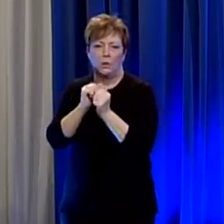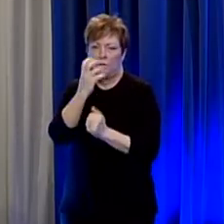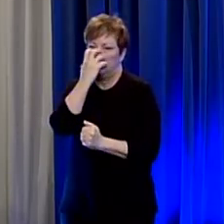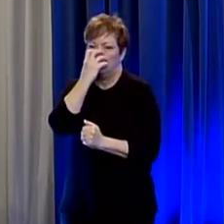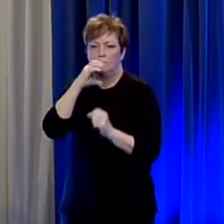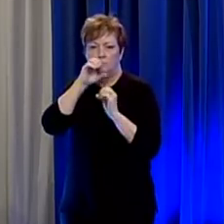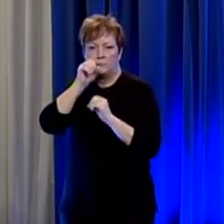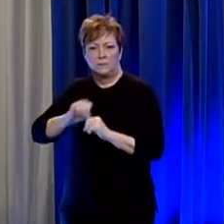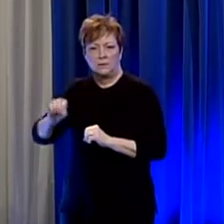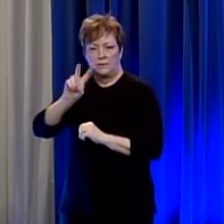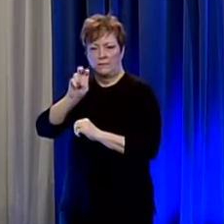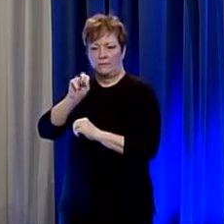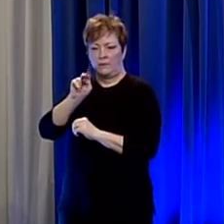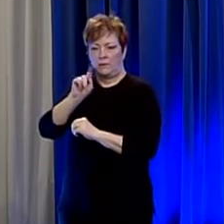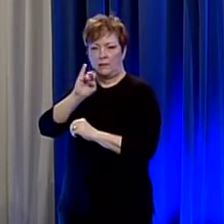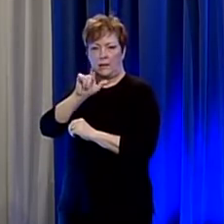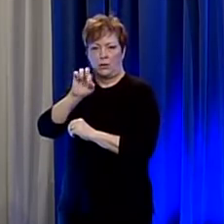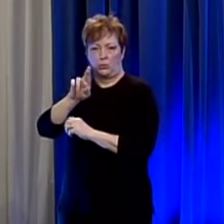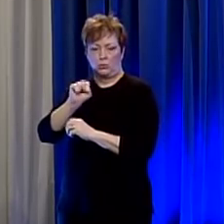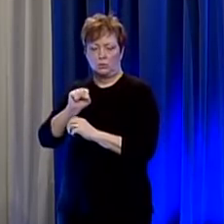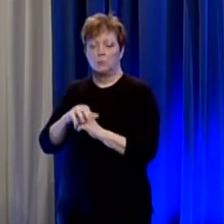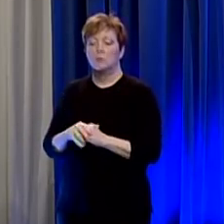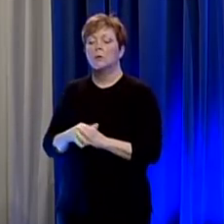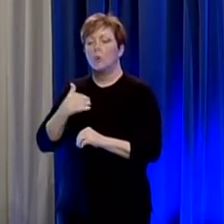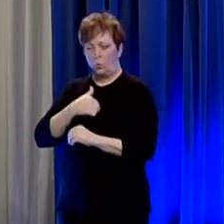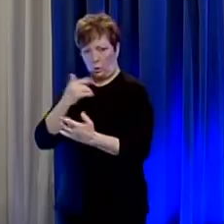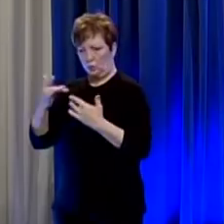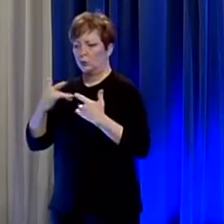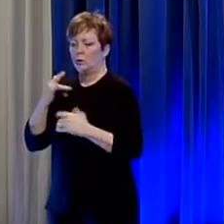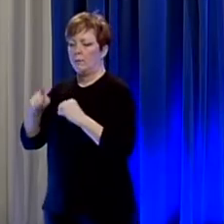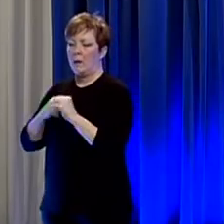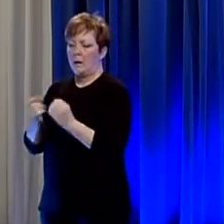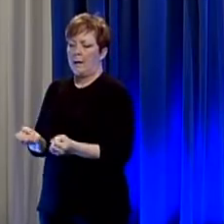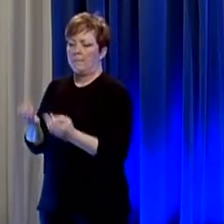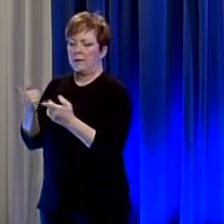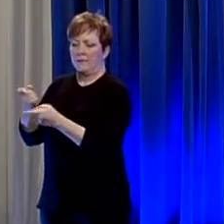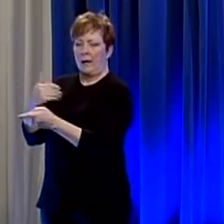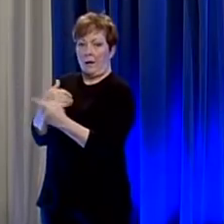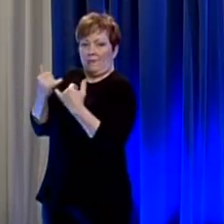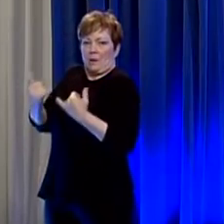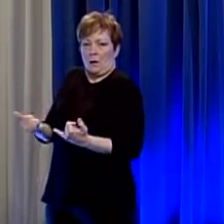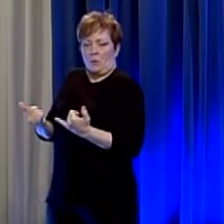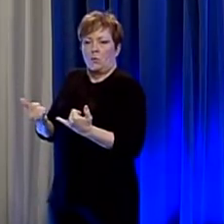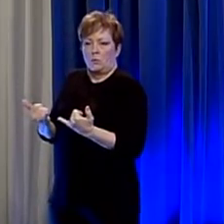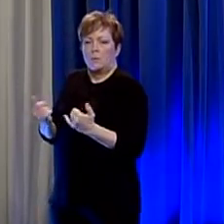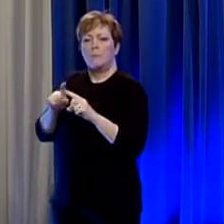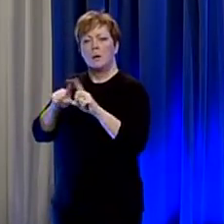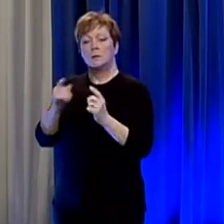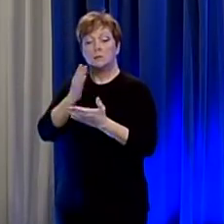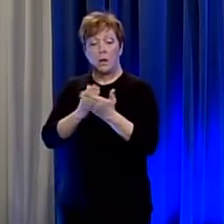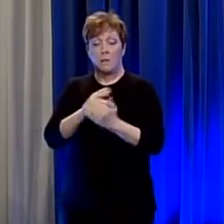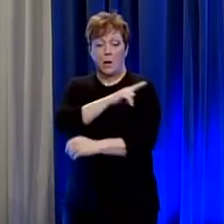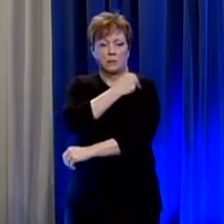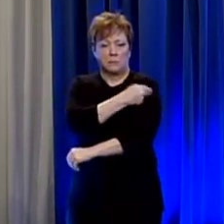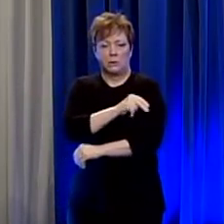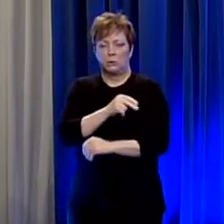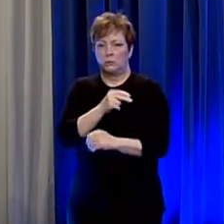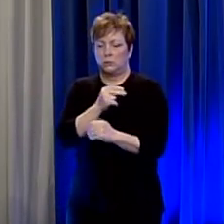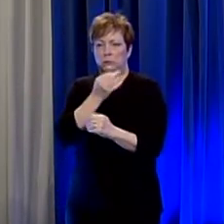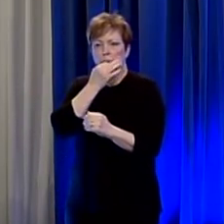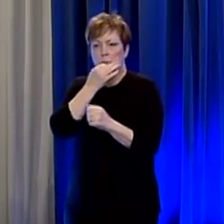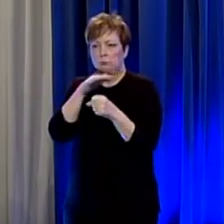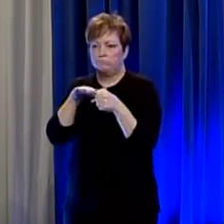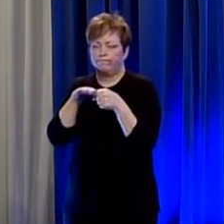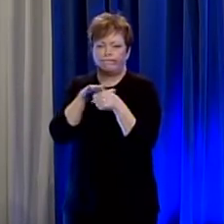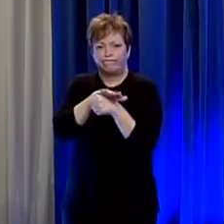about the number of cases that hospitals have even without an absolute number shortage some hospitals are already nearing capacity